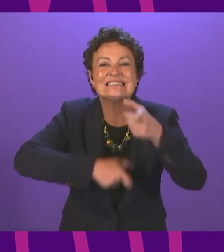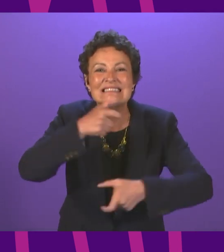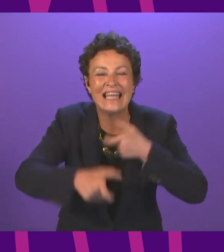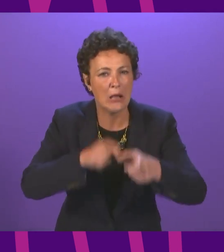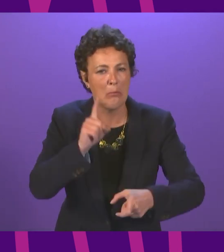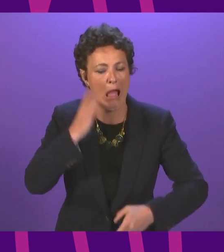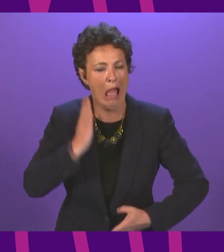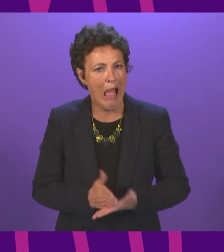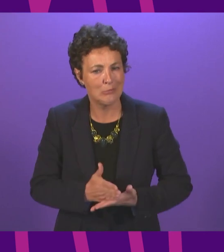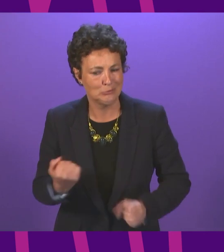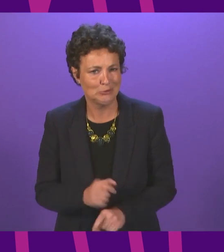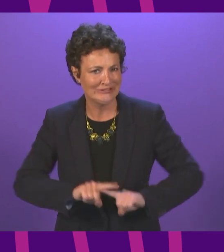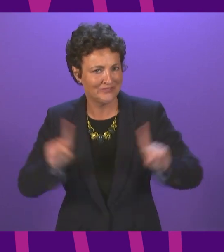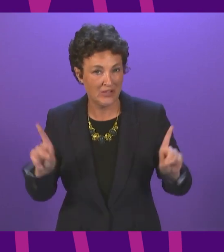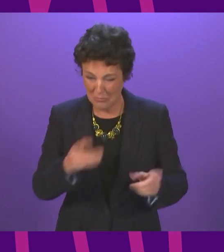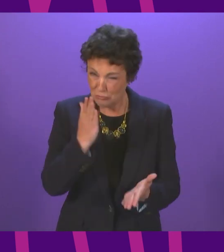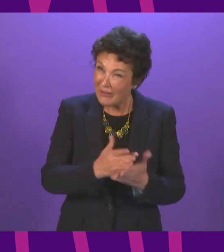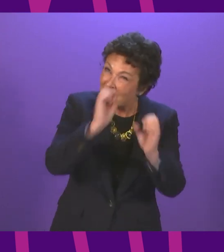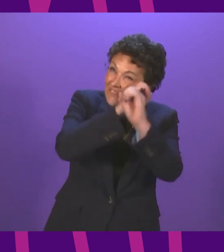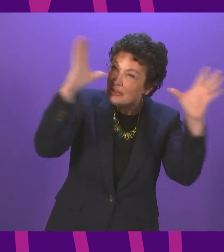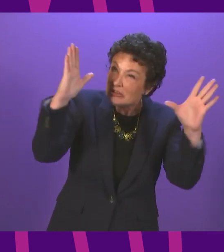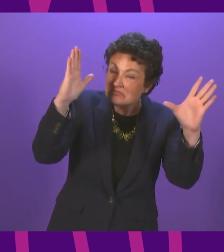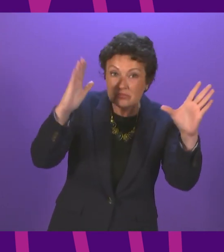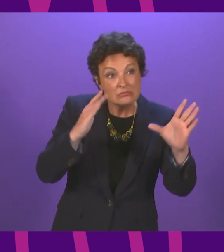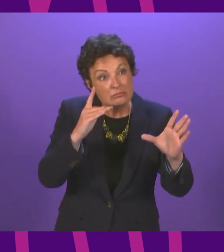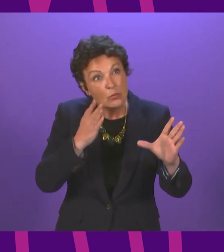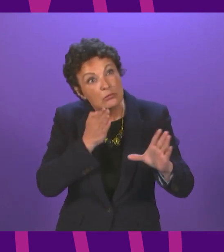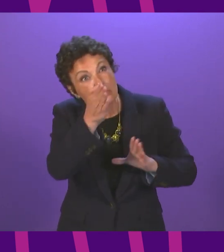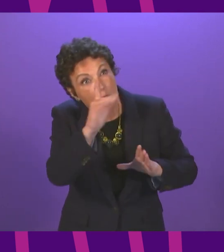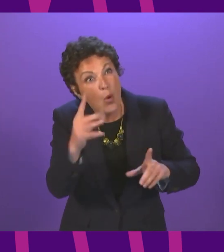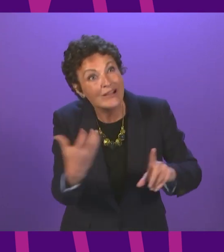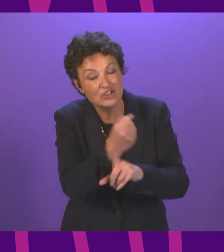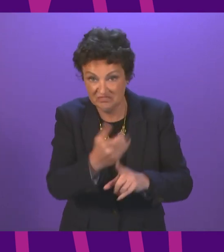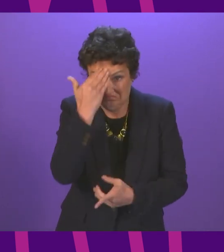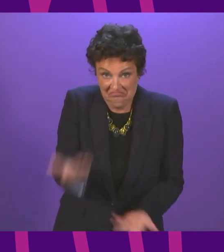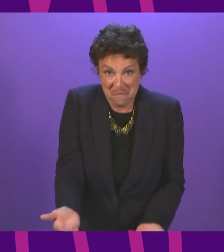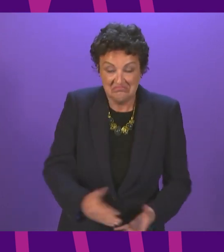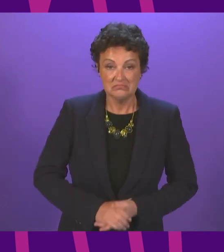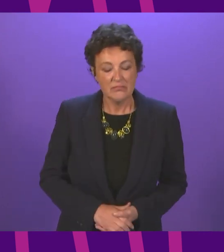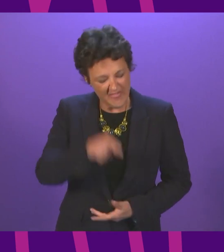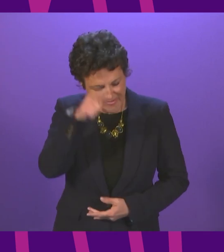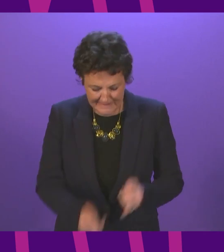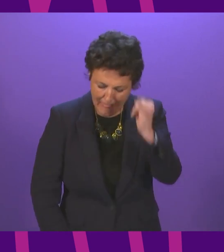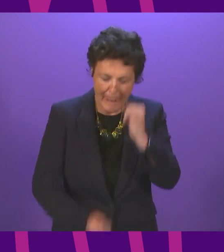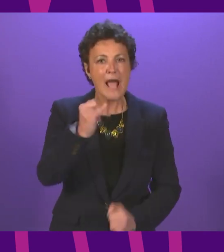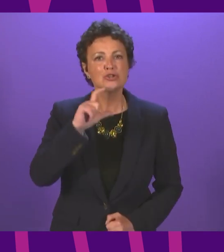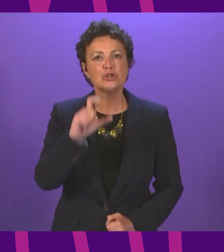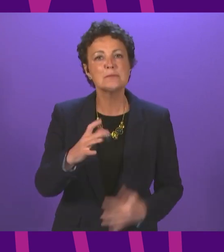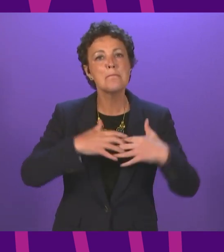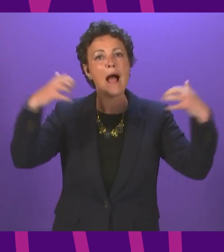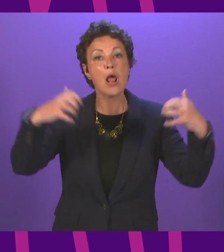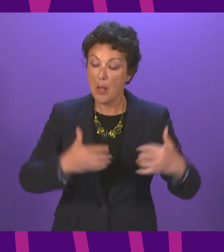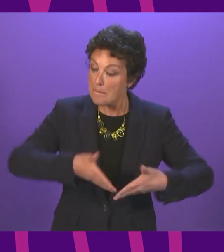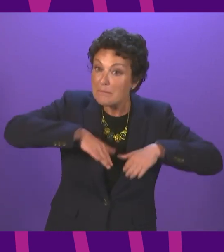does another, with no real vision of where they are going or how they get there. This is the final chance in Parliament, before